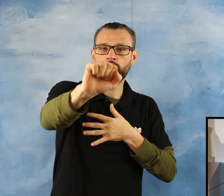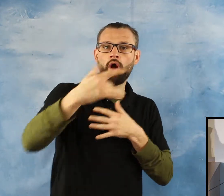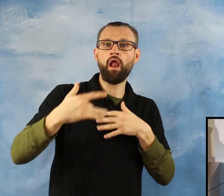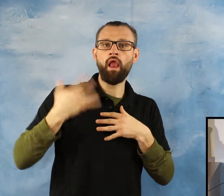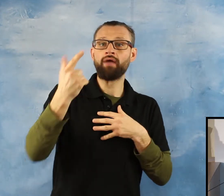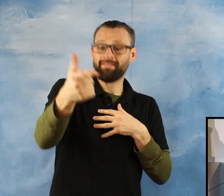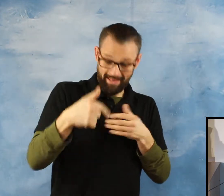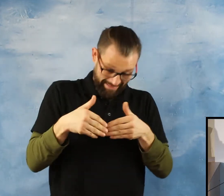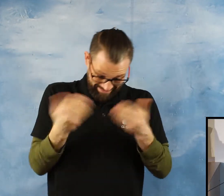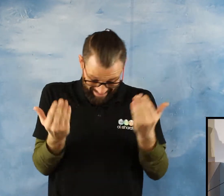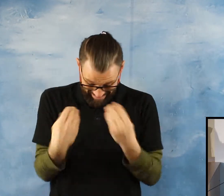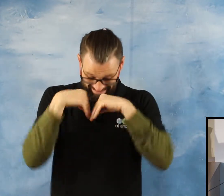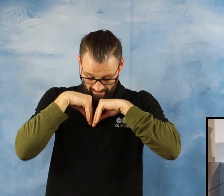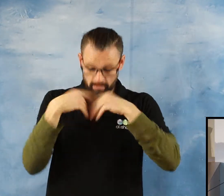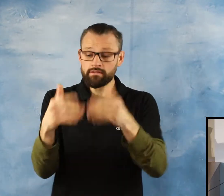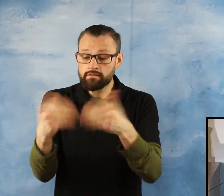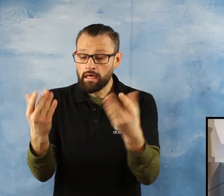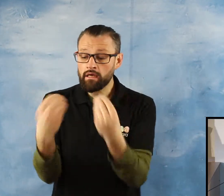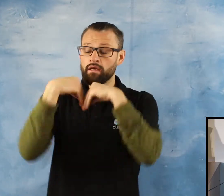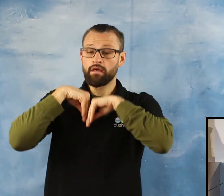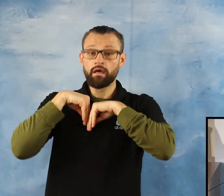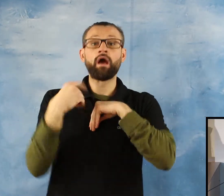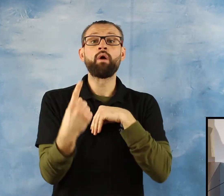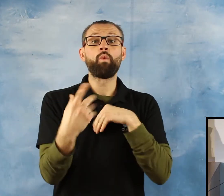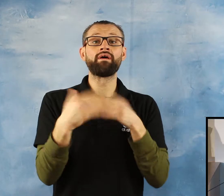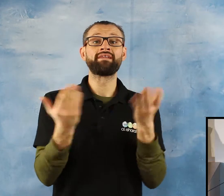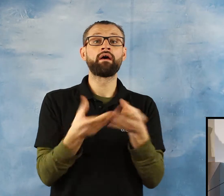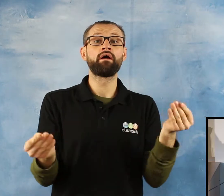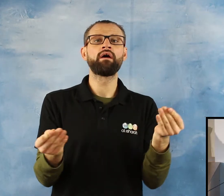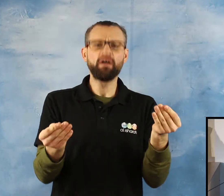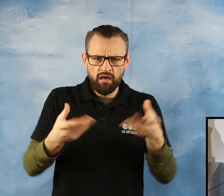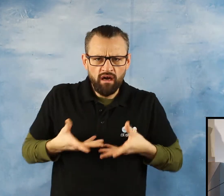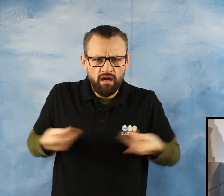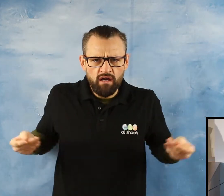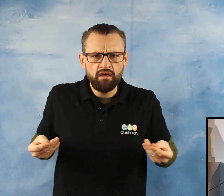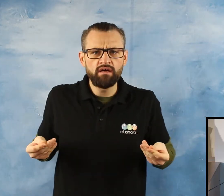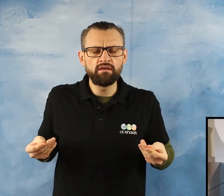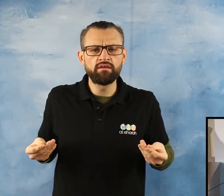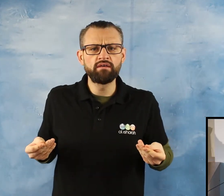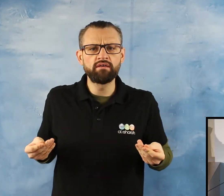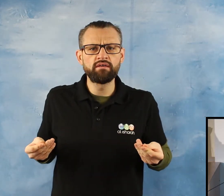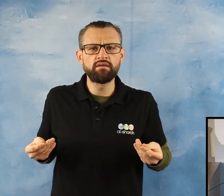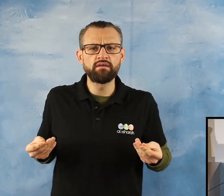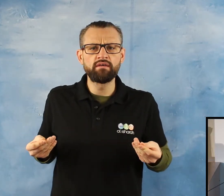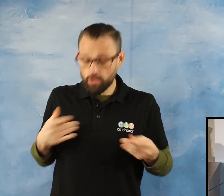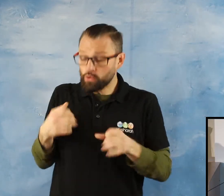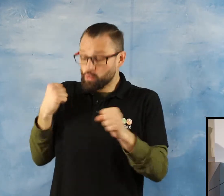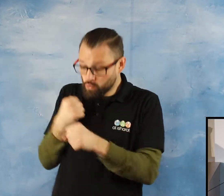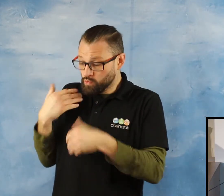You are losing part of yourself How much you did Utilize this part of your life